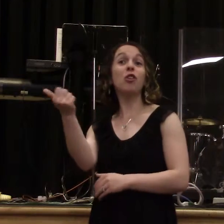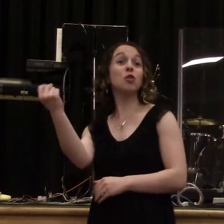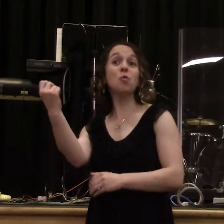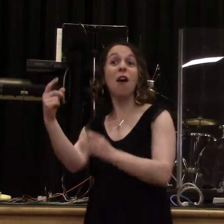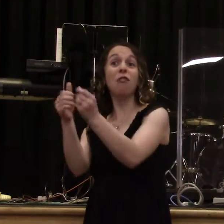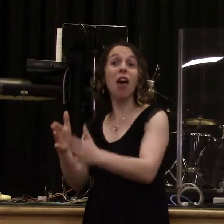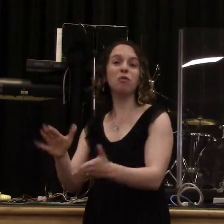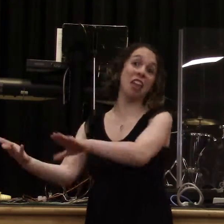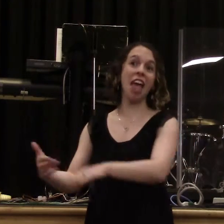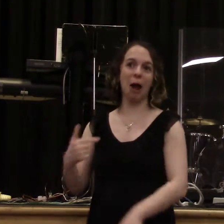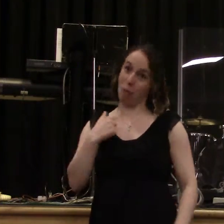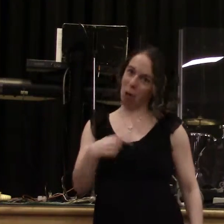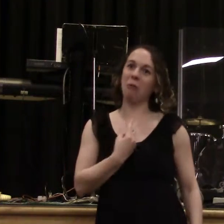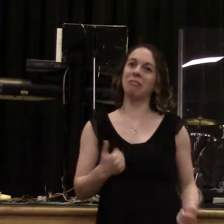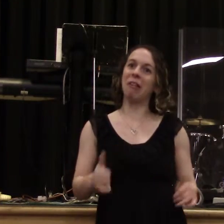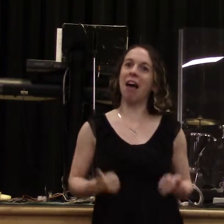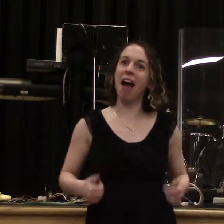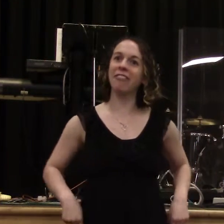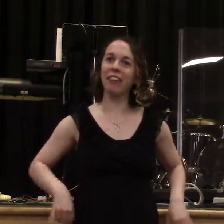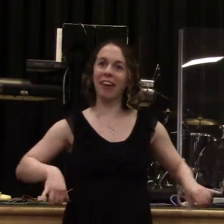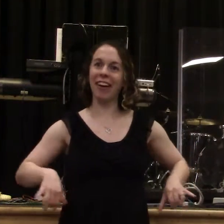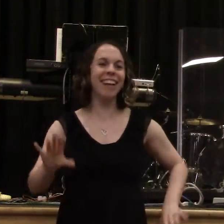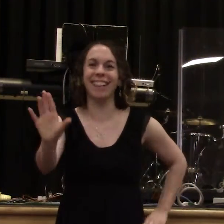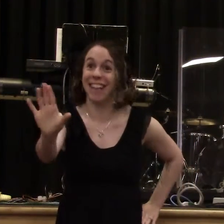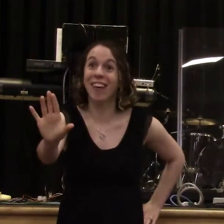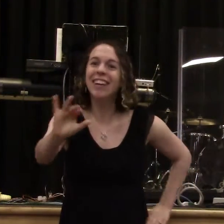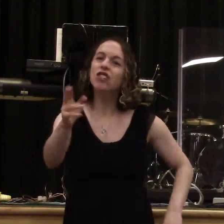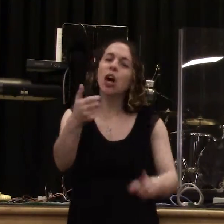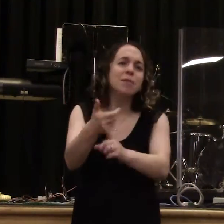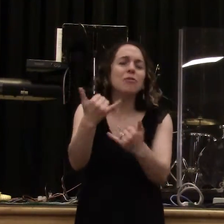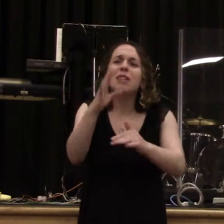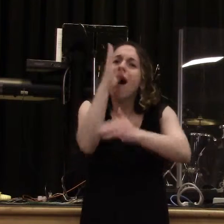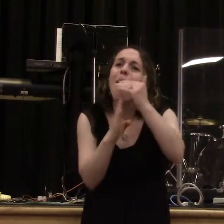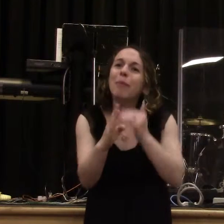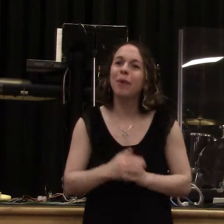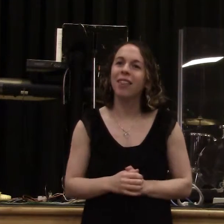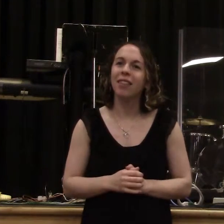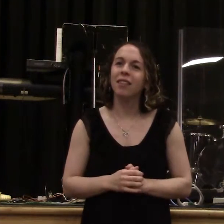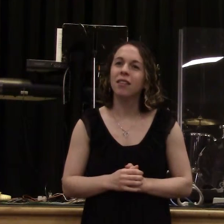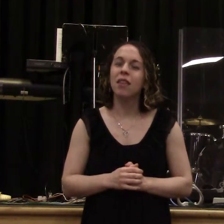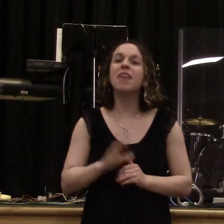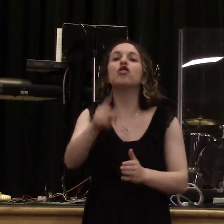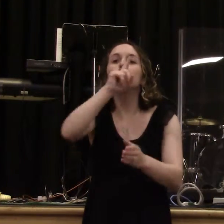Don't be enamored by people's rhetoric. Be enamored by their